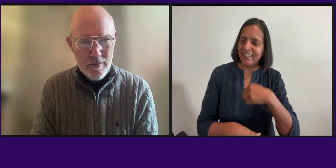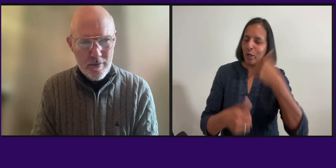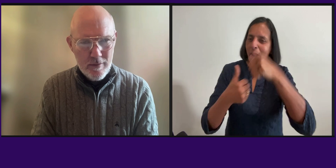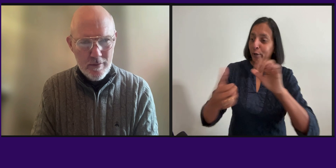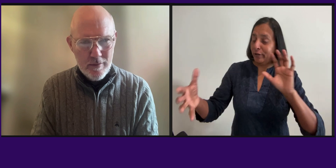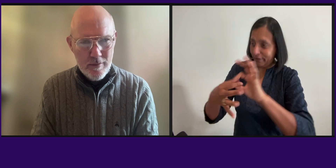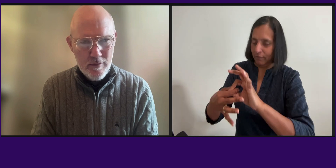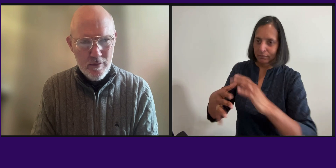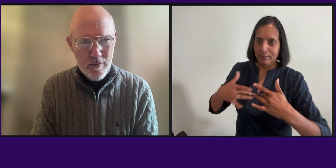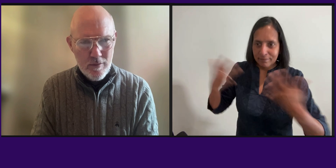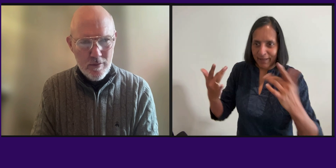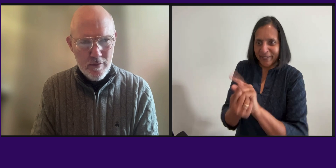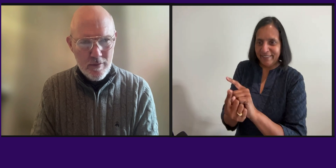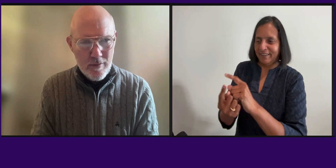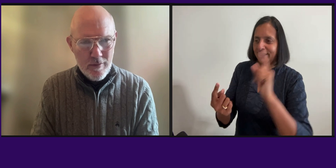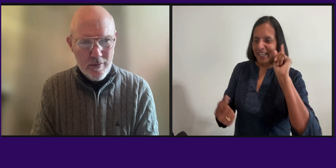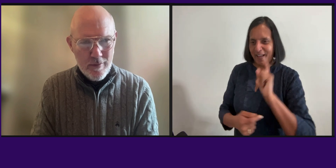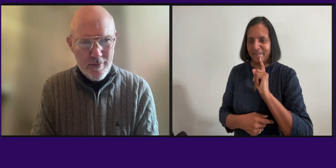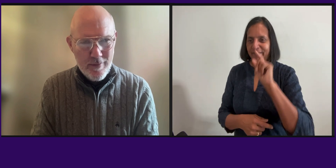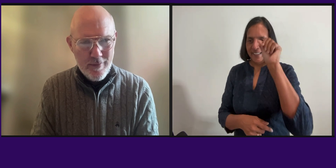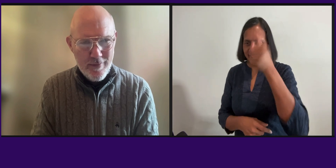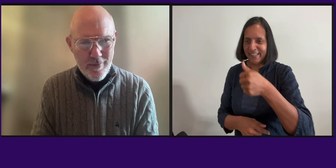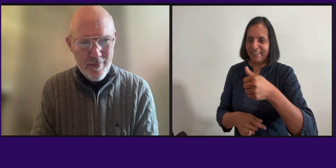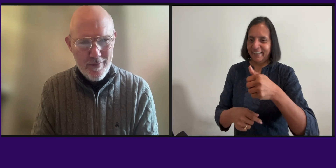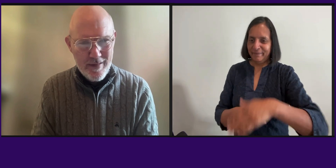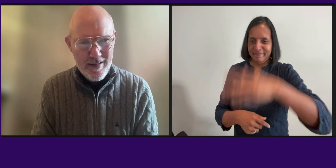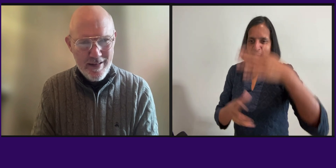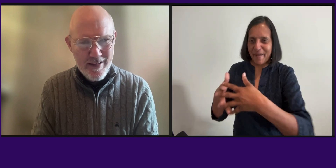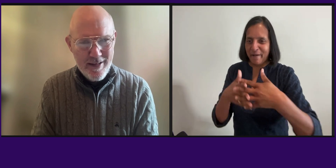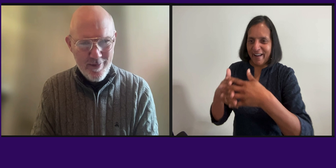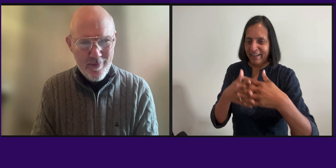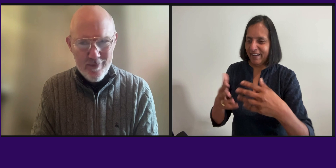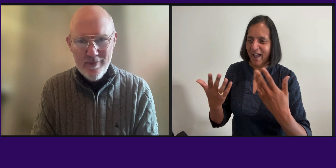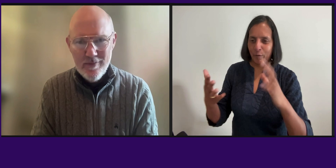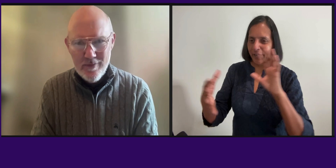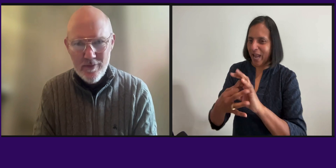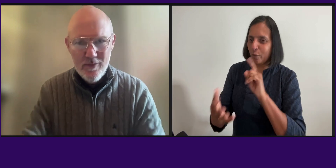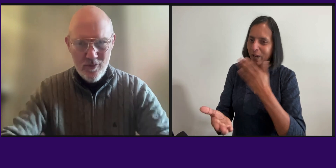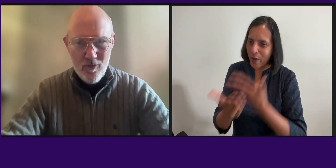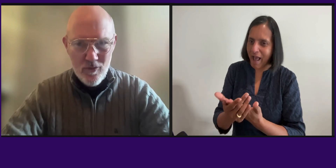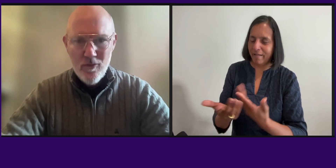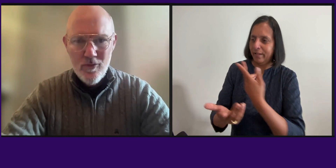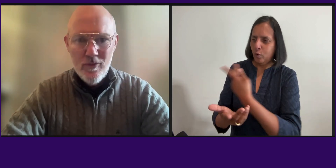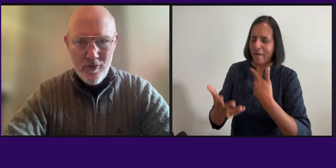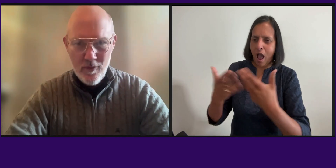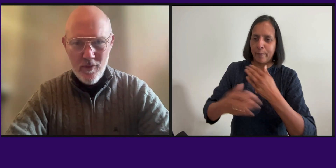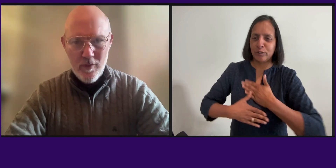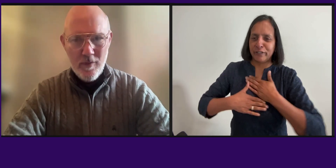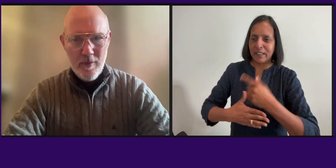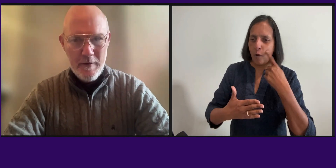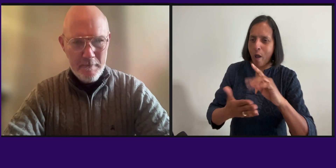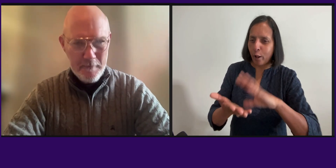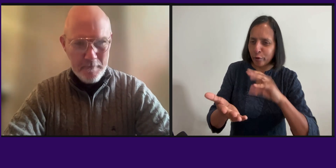graduated Gallaudet and I remember being thrilled to connect with another deaf Indian who was raised in America. We had a lot of